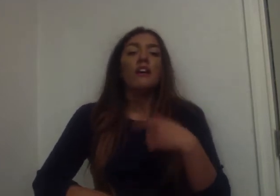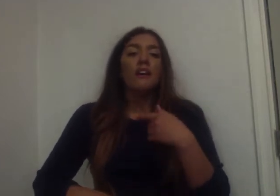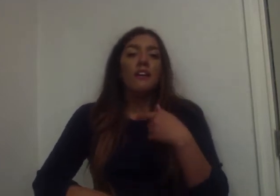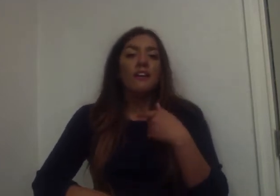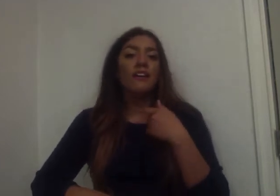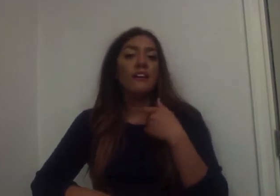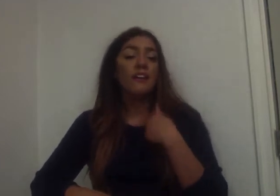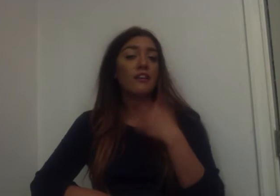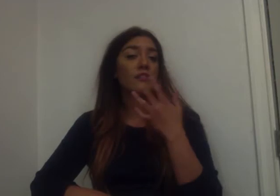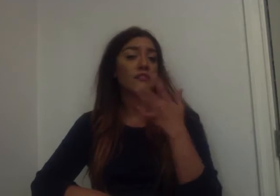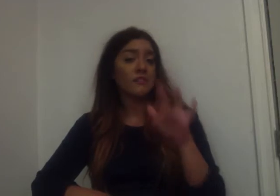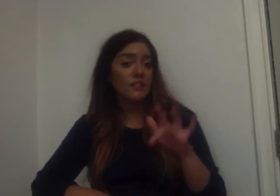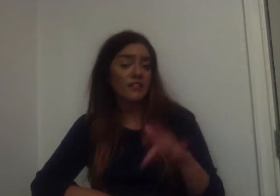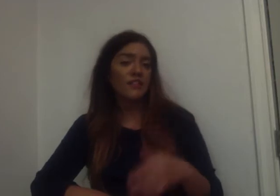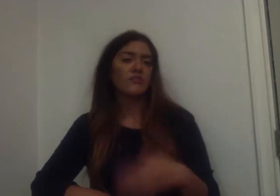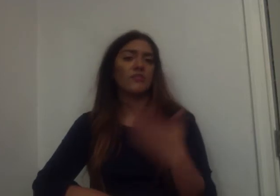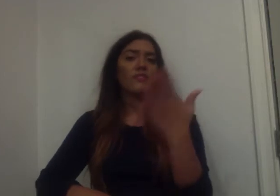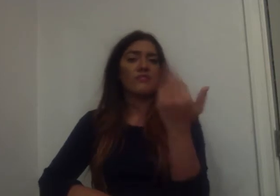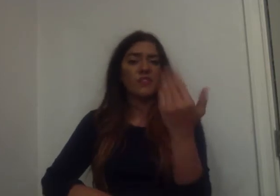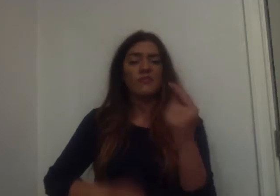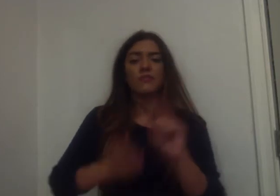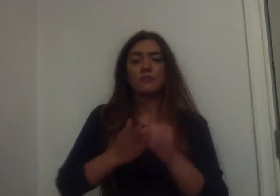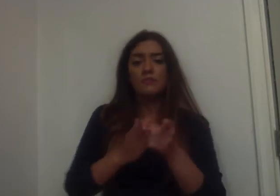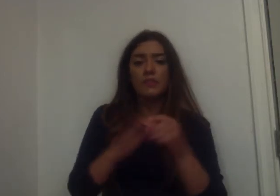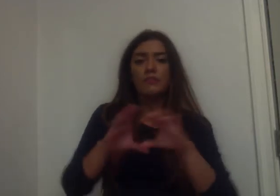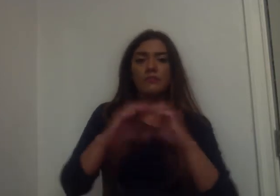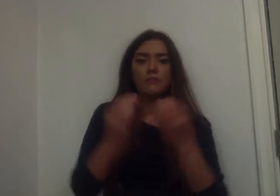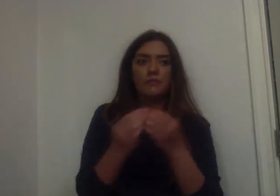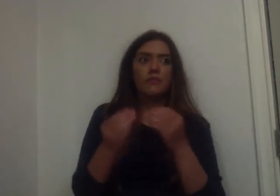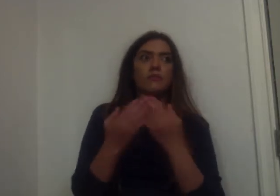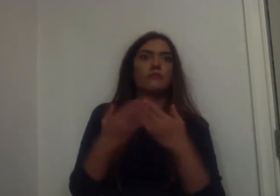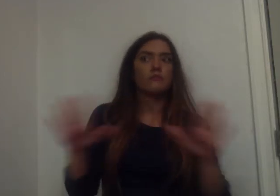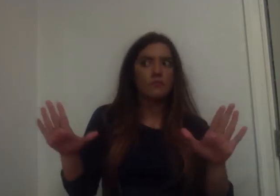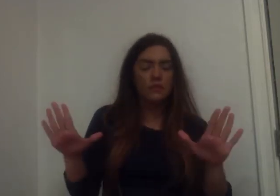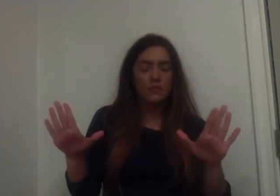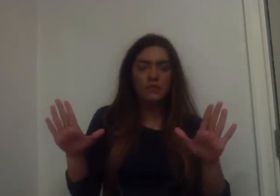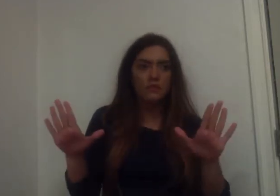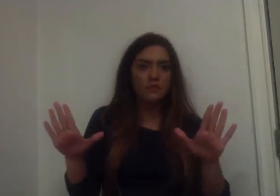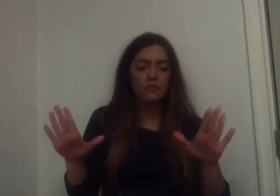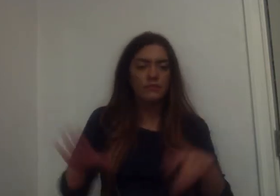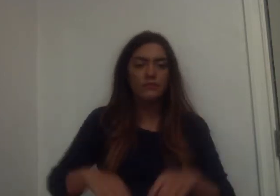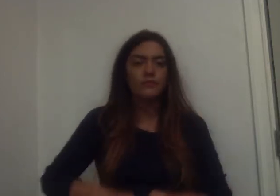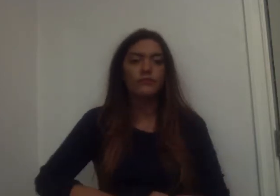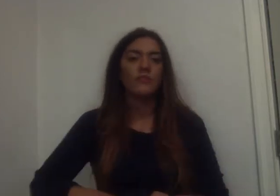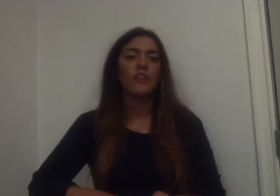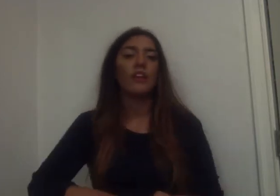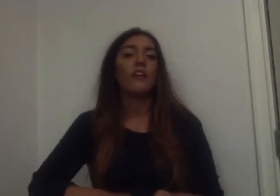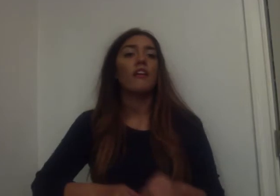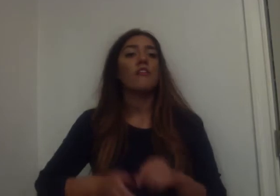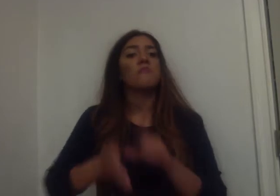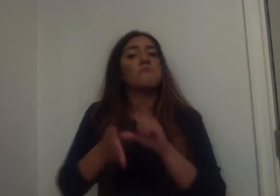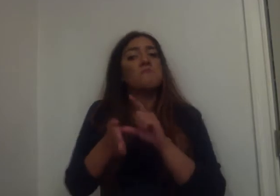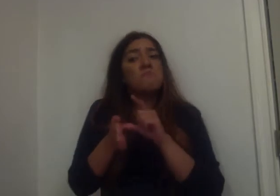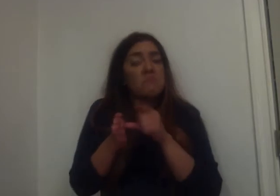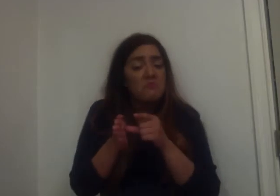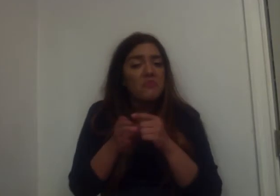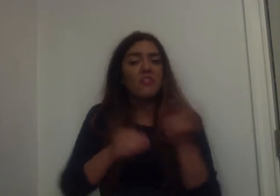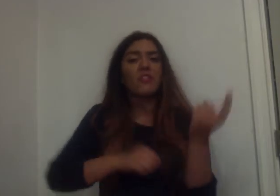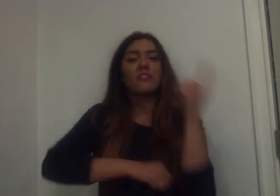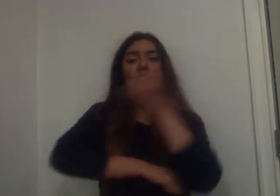I think you really want to turn on here. Well, you know, I was thinking about it, and I